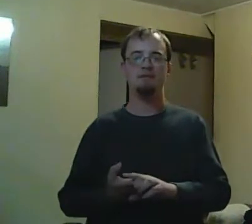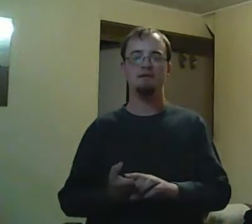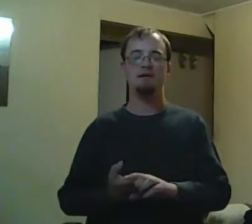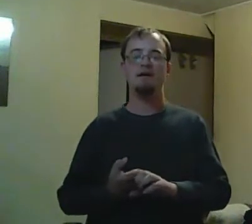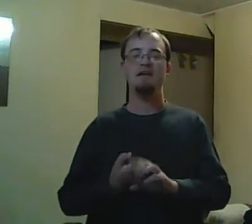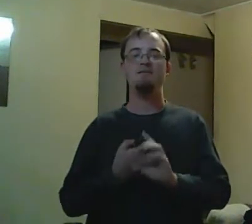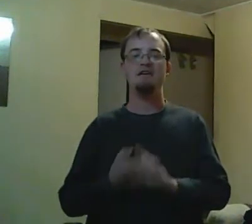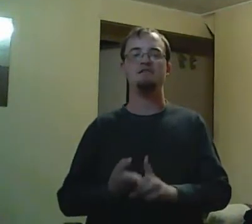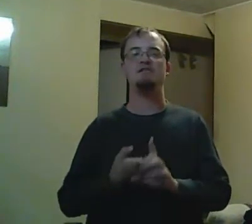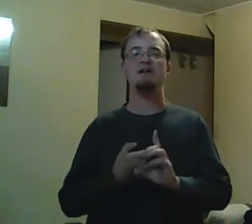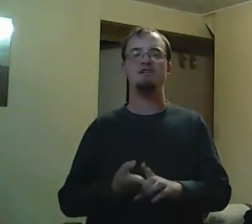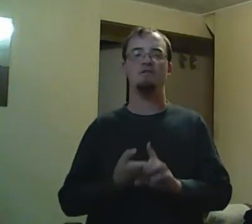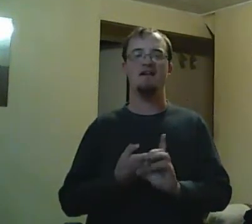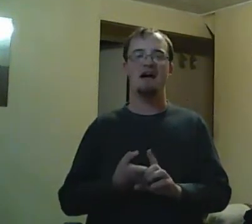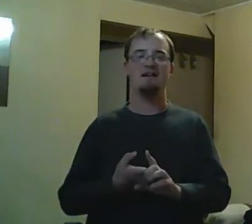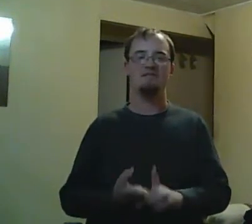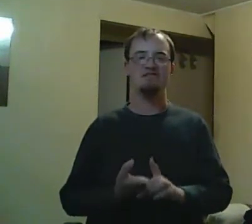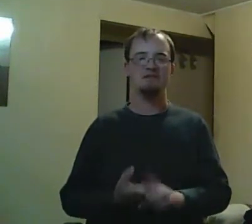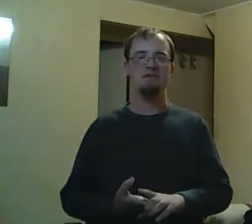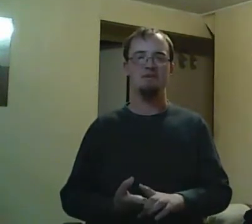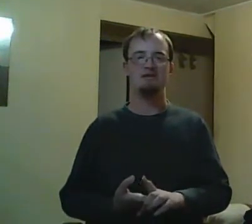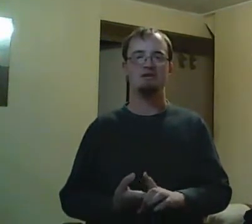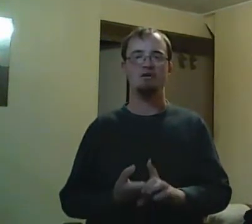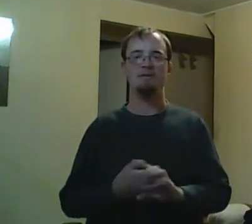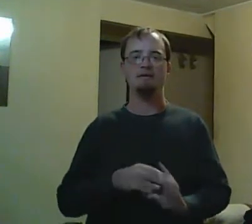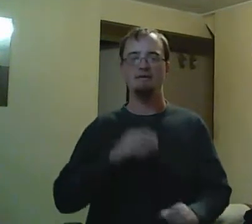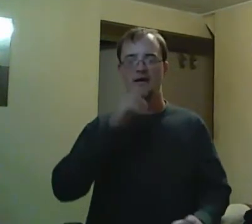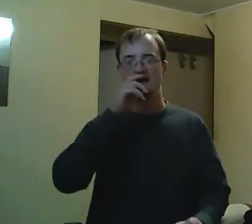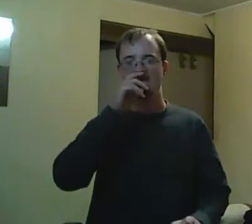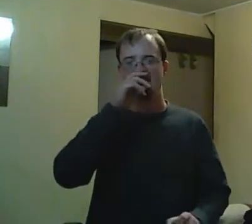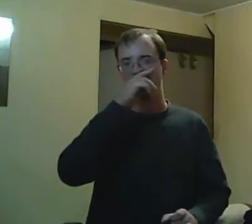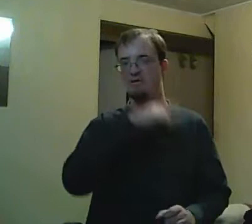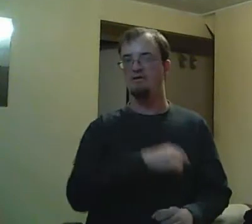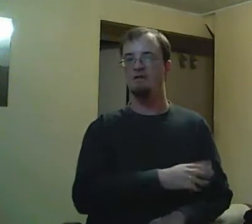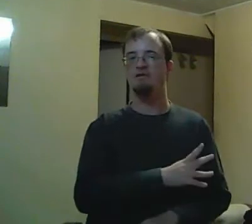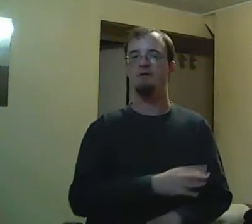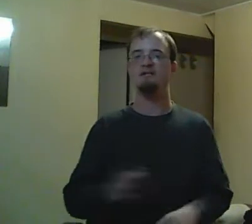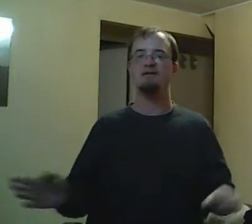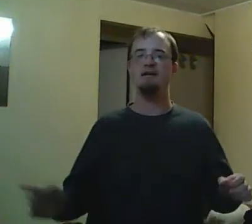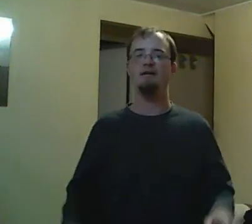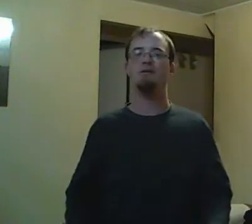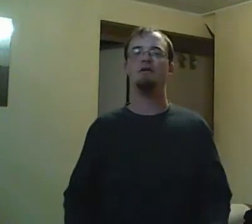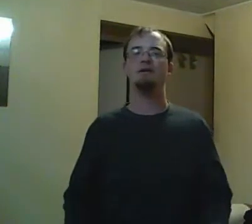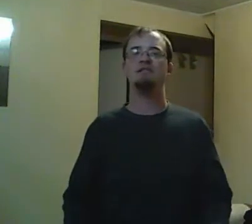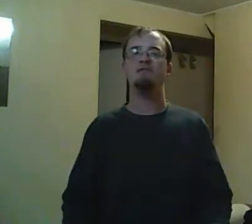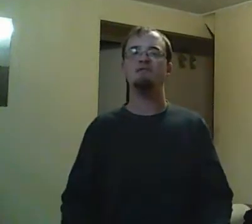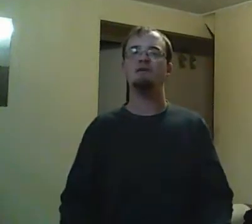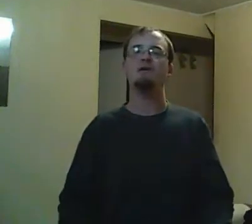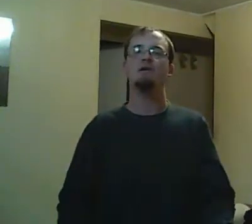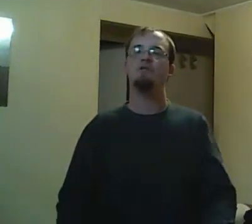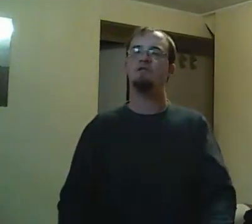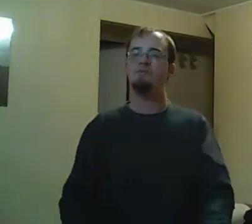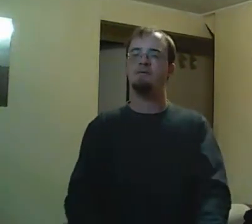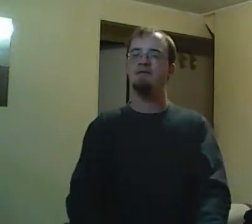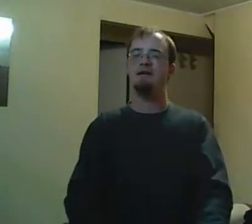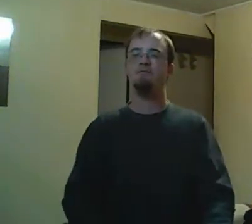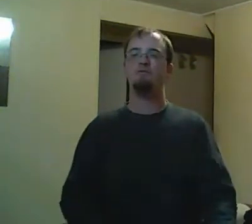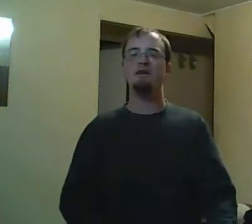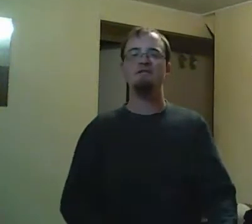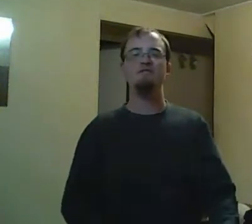easily wins because no one wants to come close to Rick. Toby actually ends up giving Degrassi some money to kiss Rick, feeling that